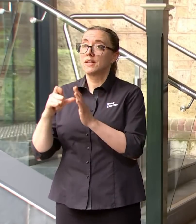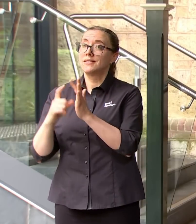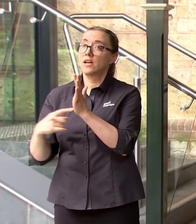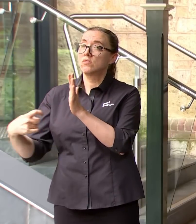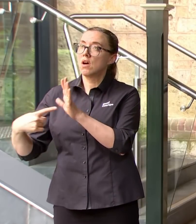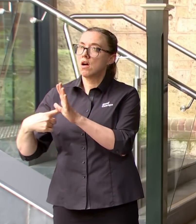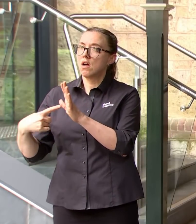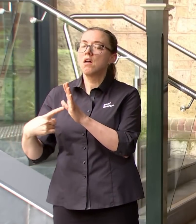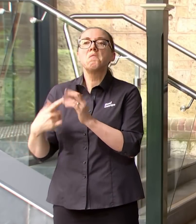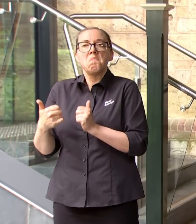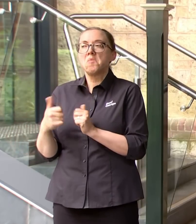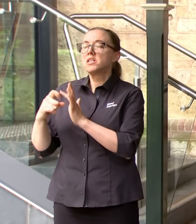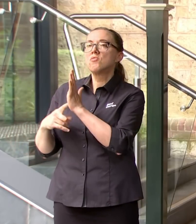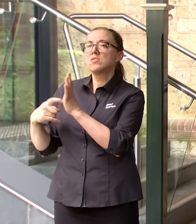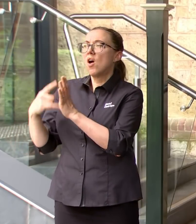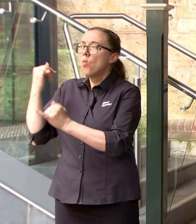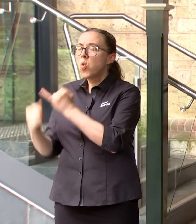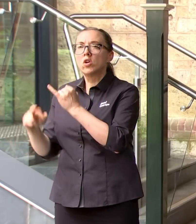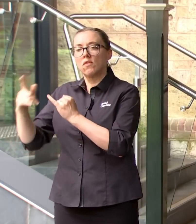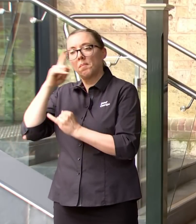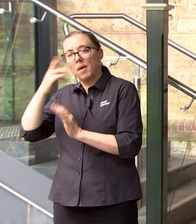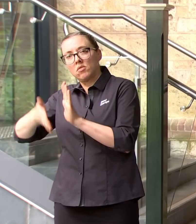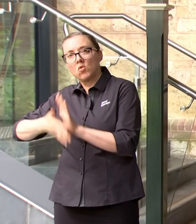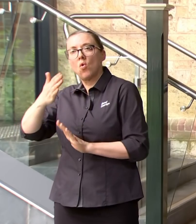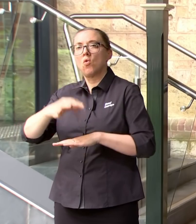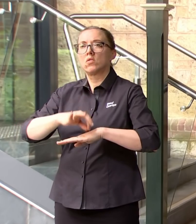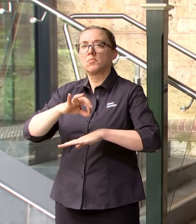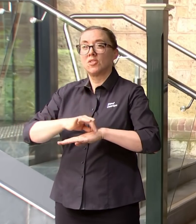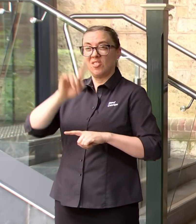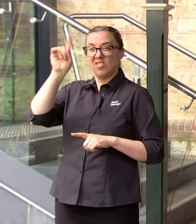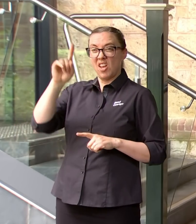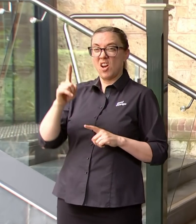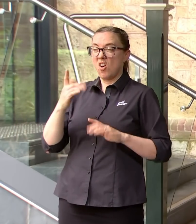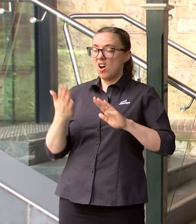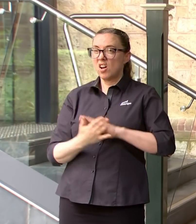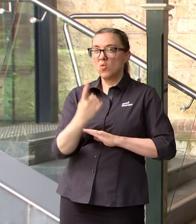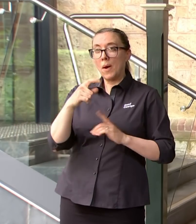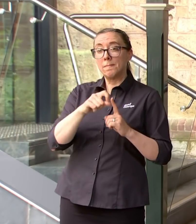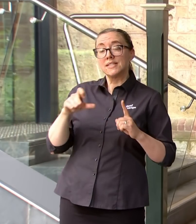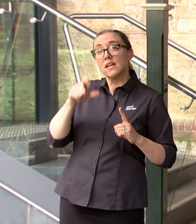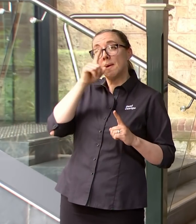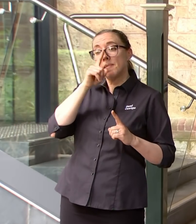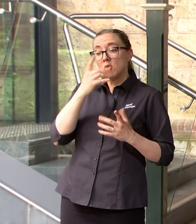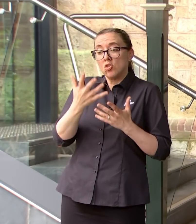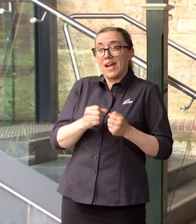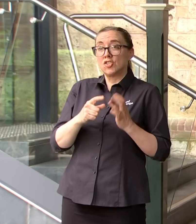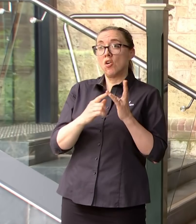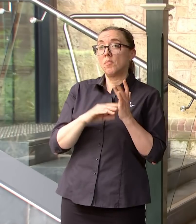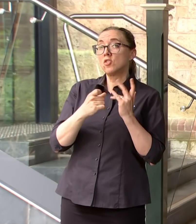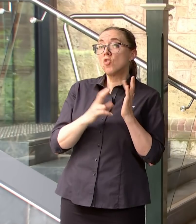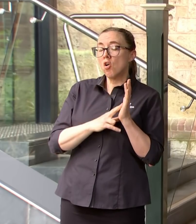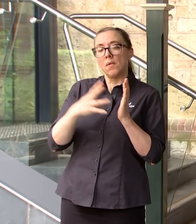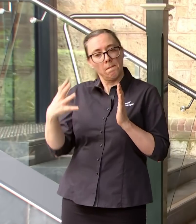very very pleasing. We're seeing now less than one percent of cases resulting in